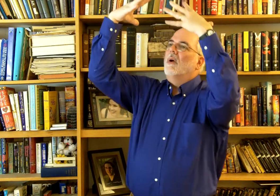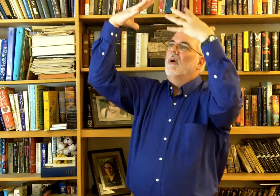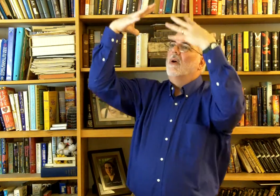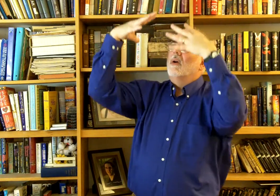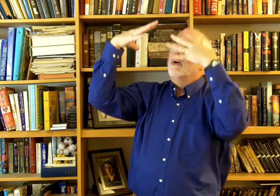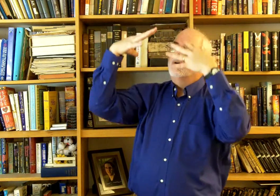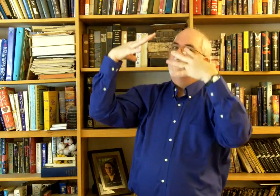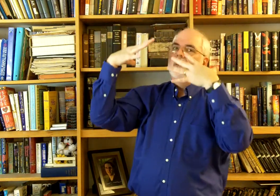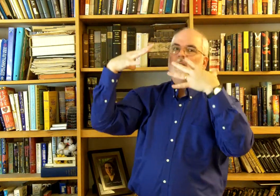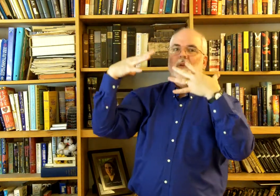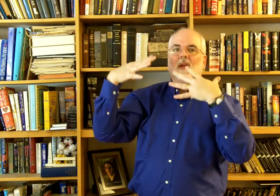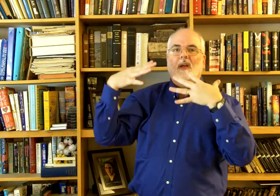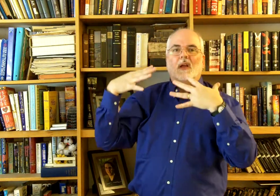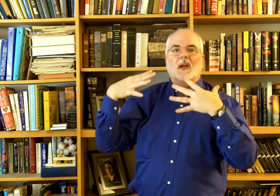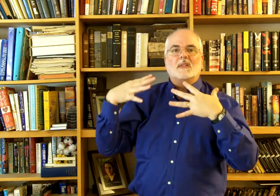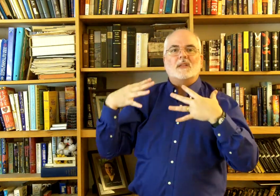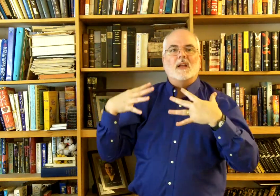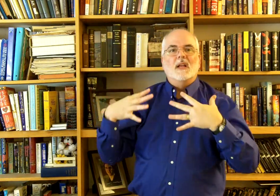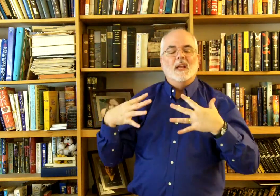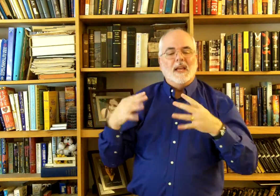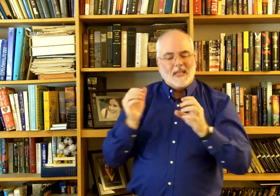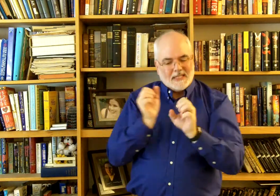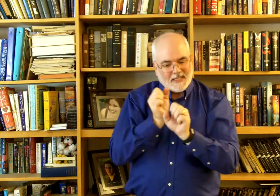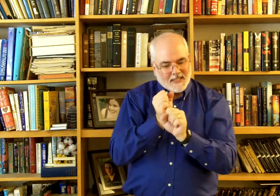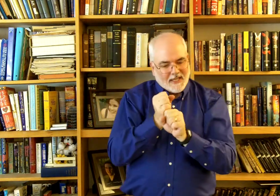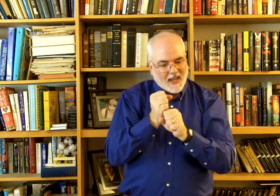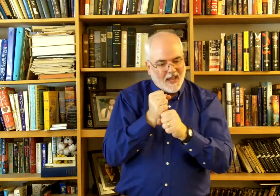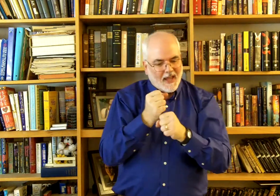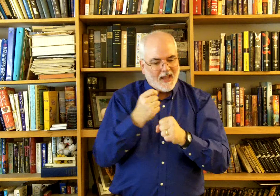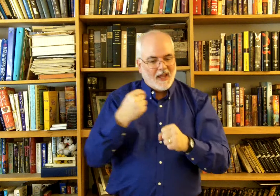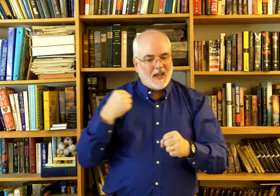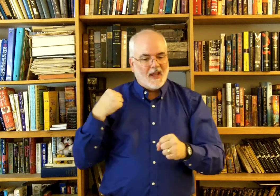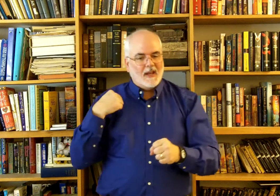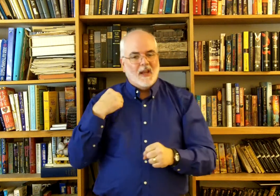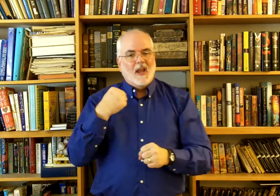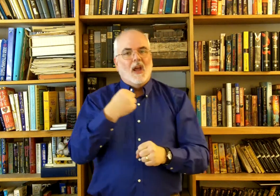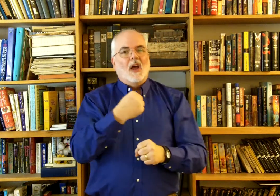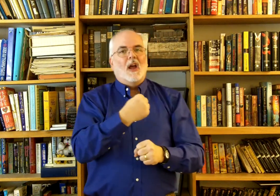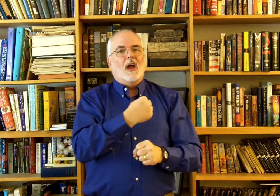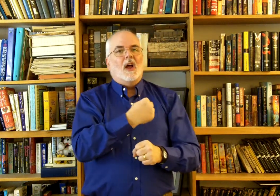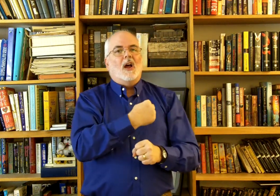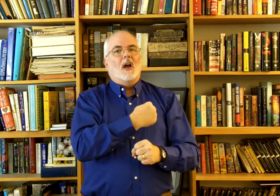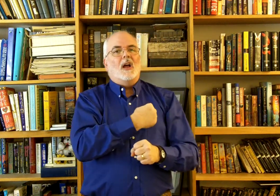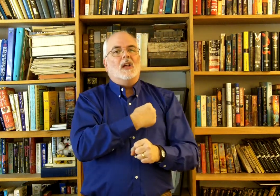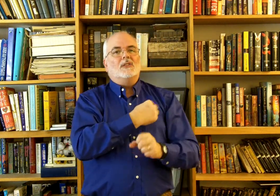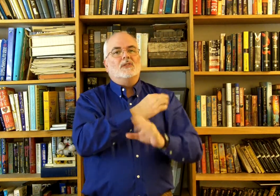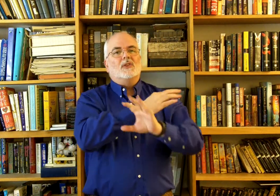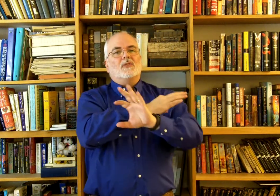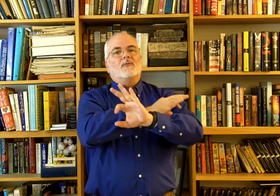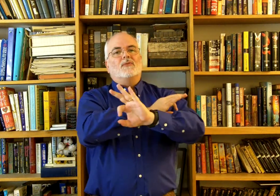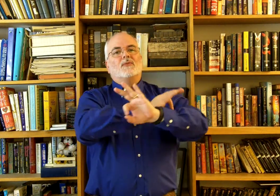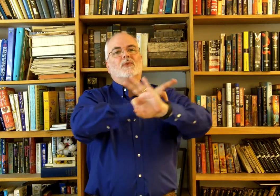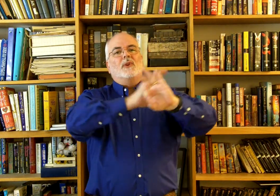us Set us free